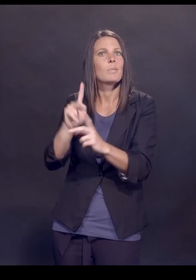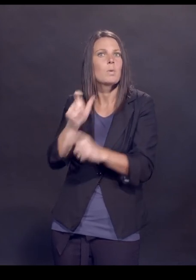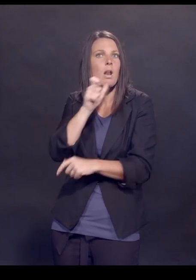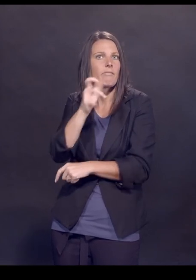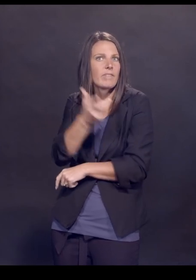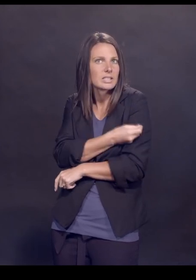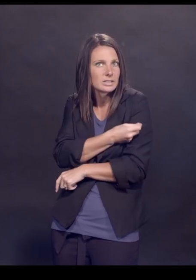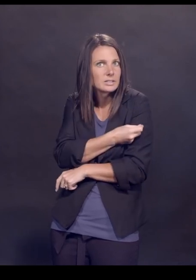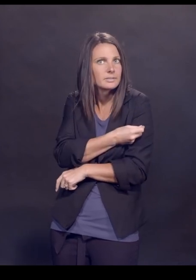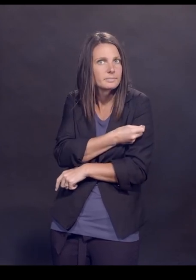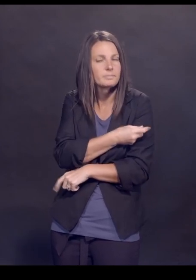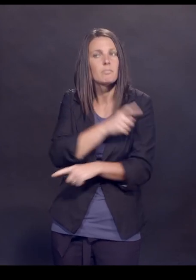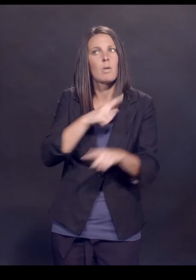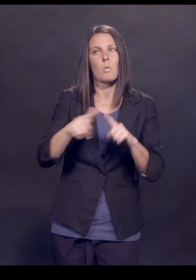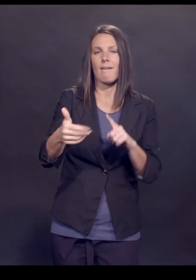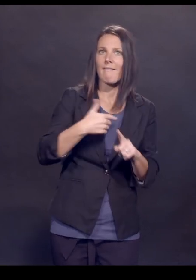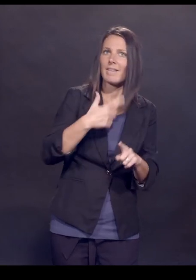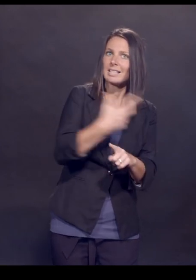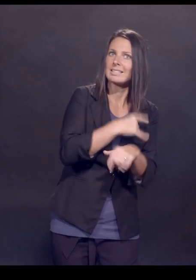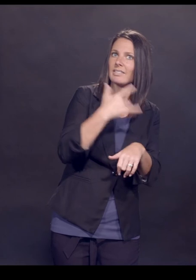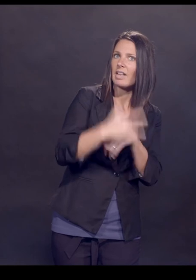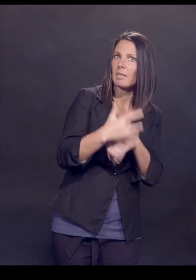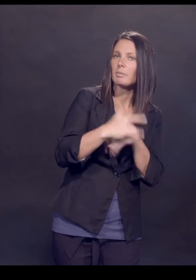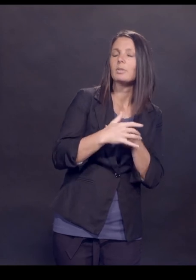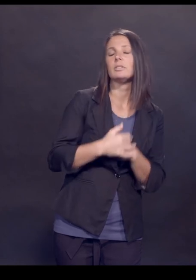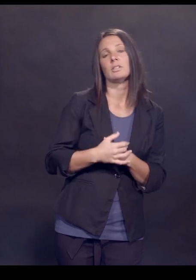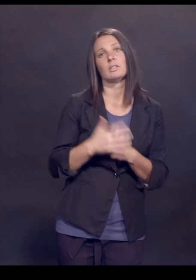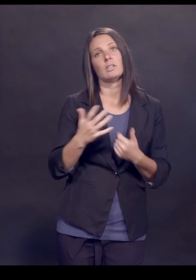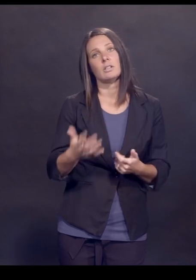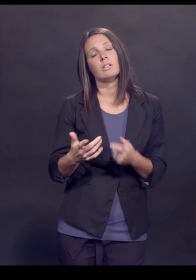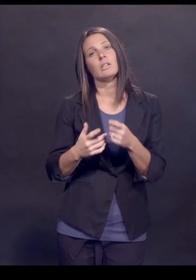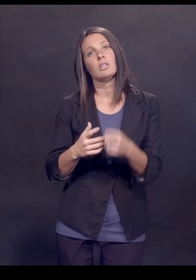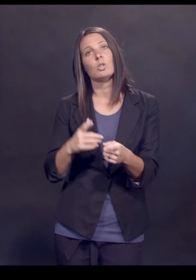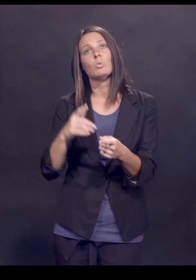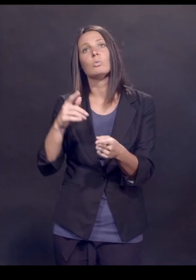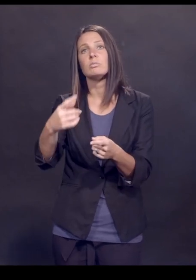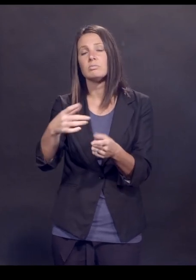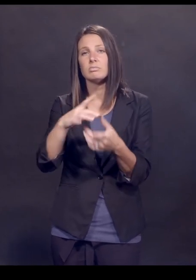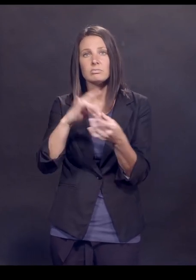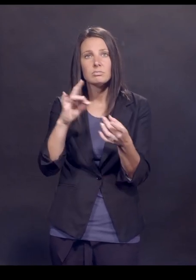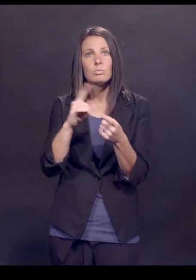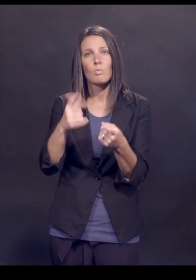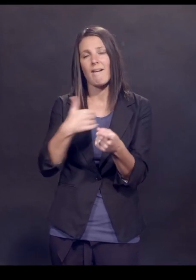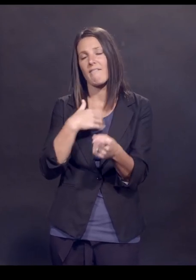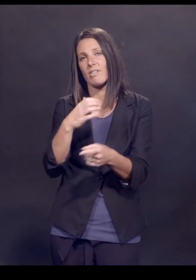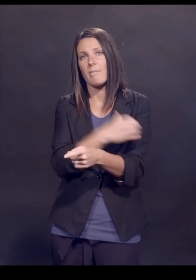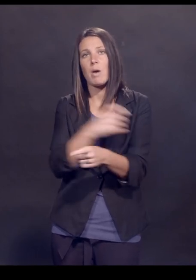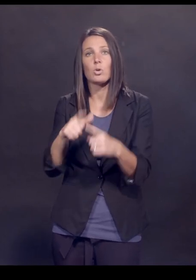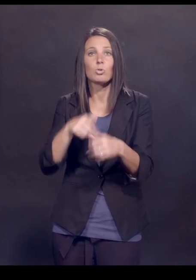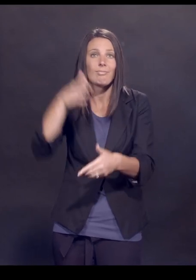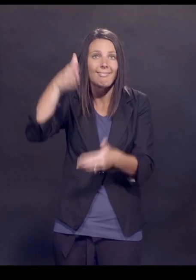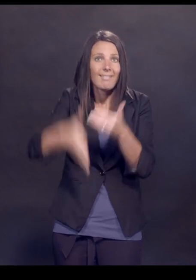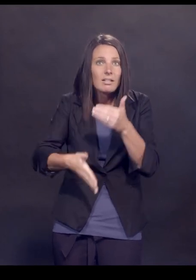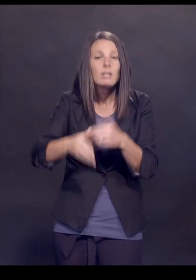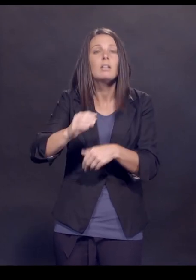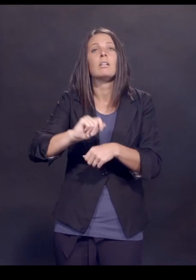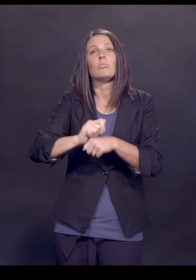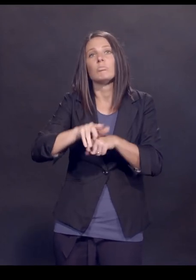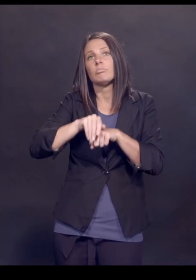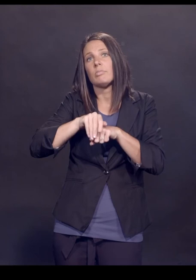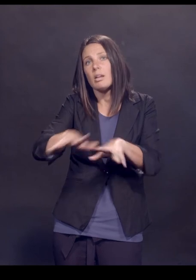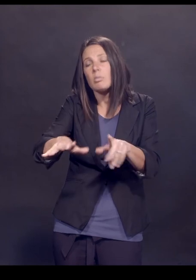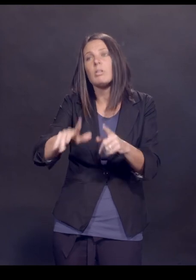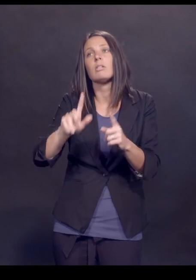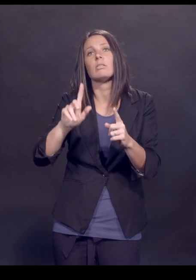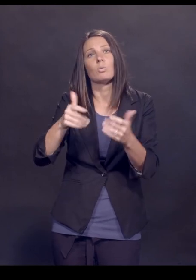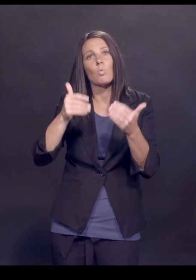when vaccines are available. So as Dr. Offit said, we do have the power to end this, and getting